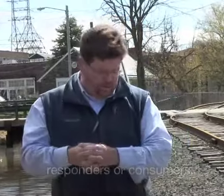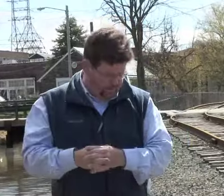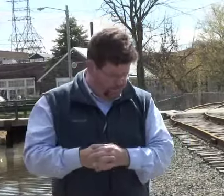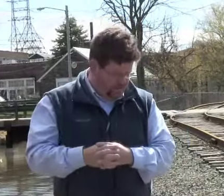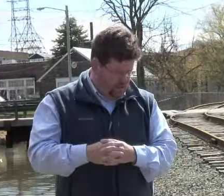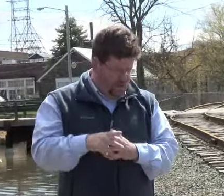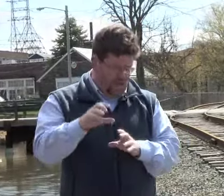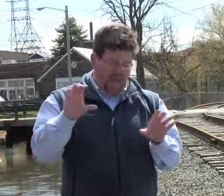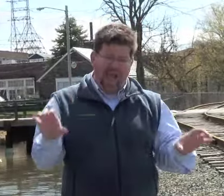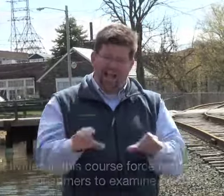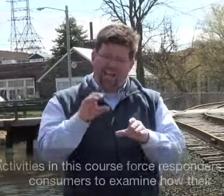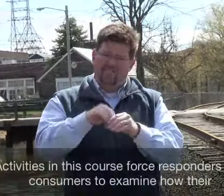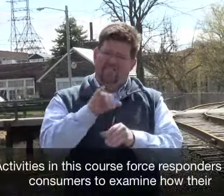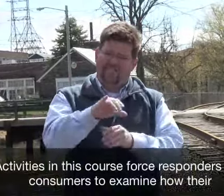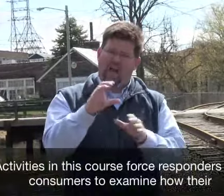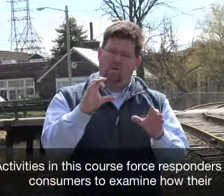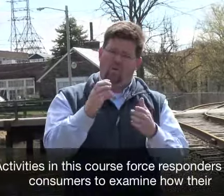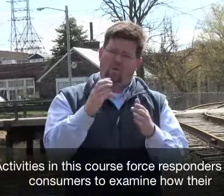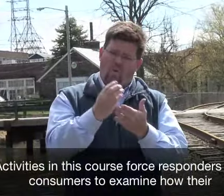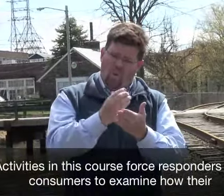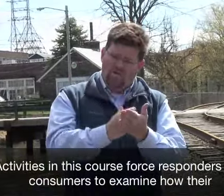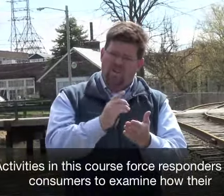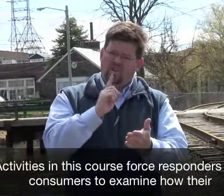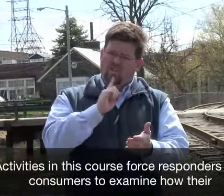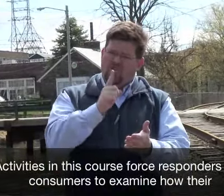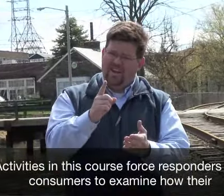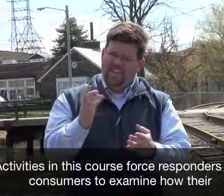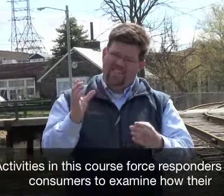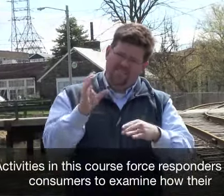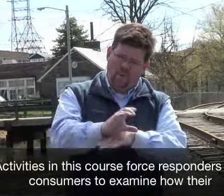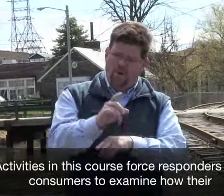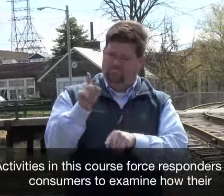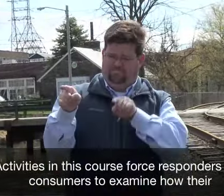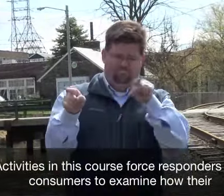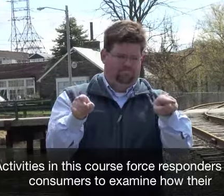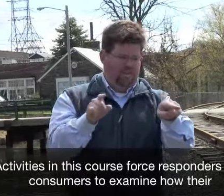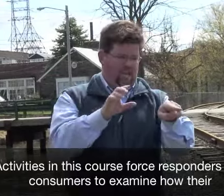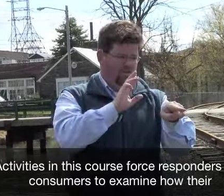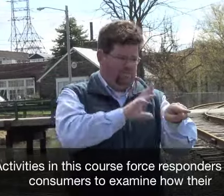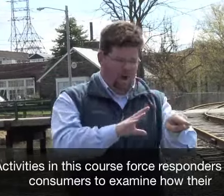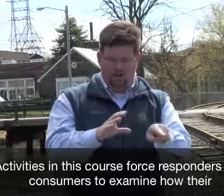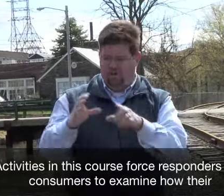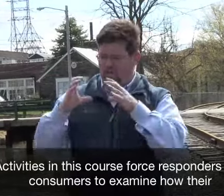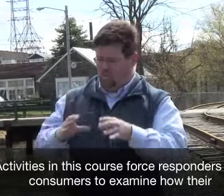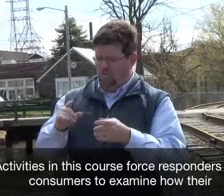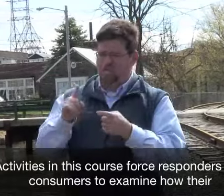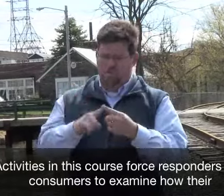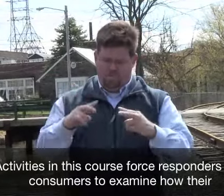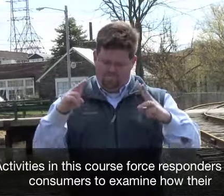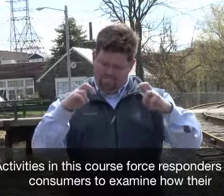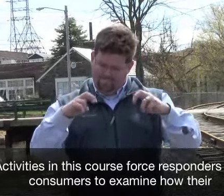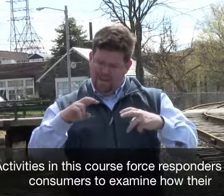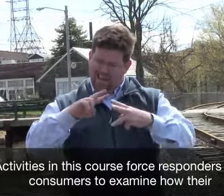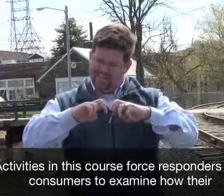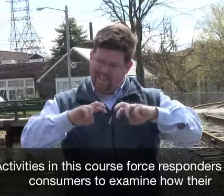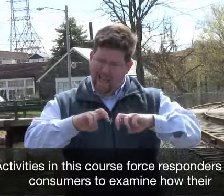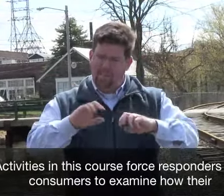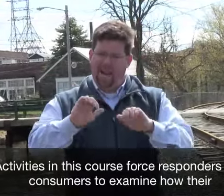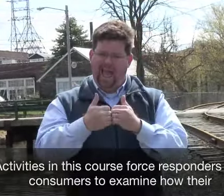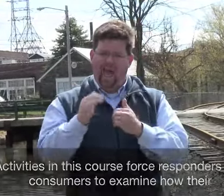consumers. Activities in this course force responders and consumers to examine